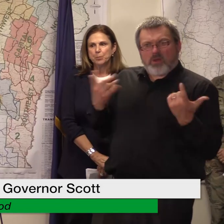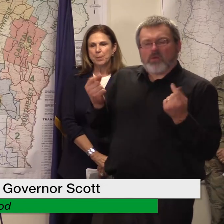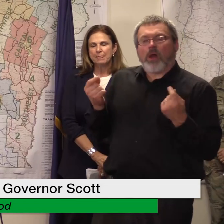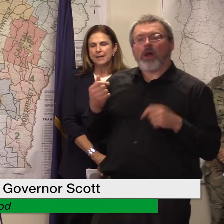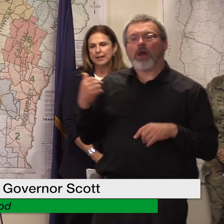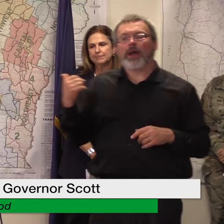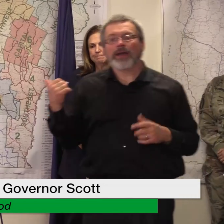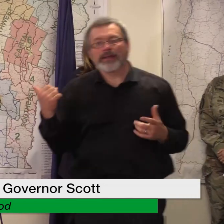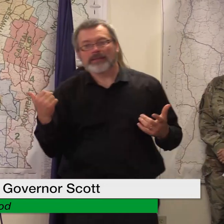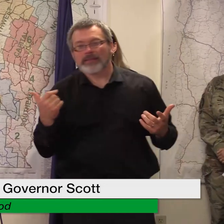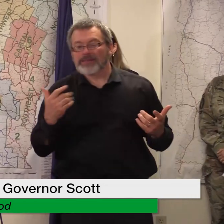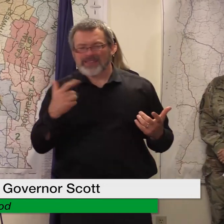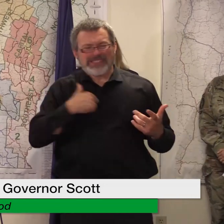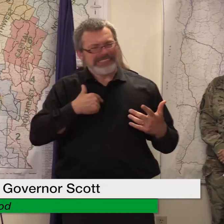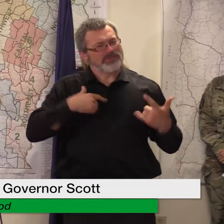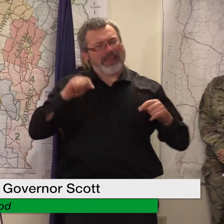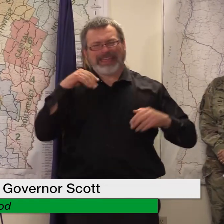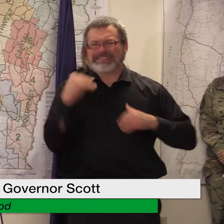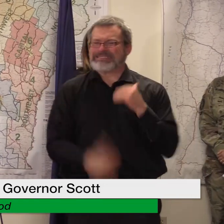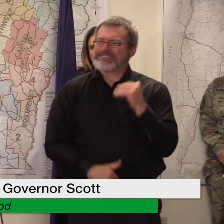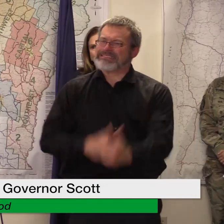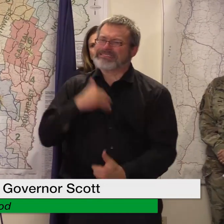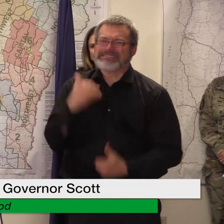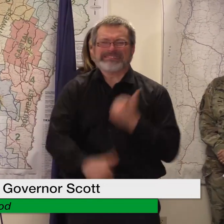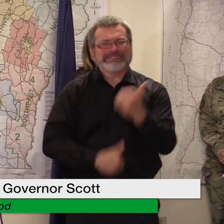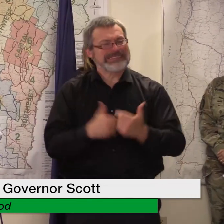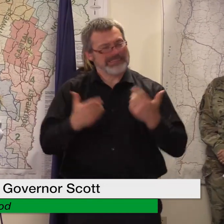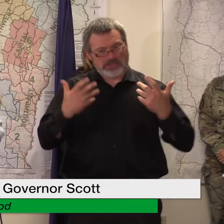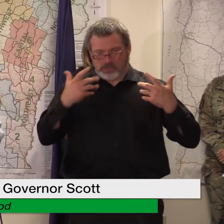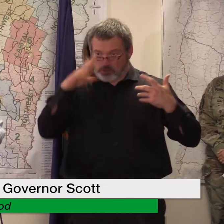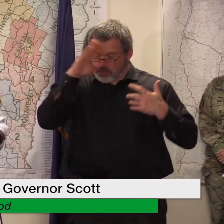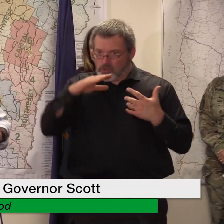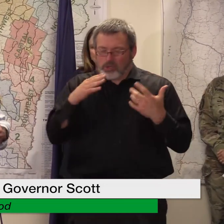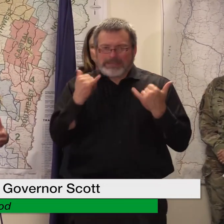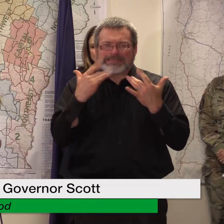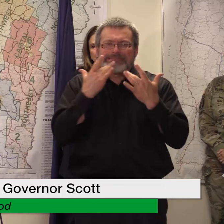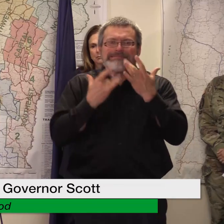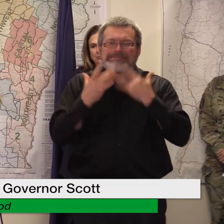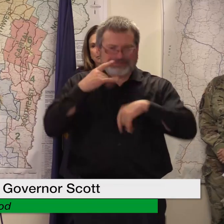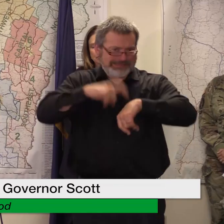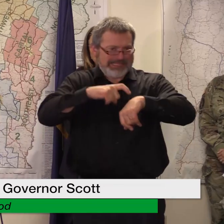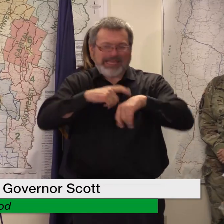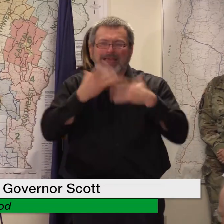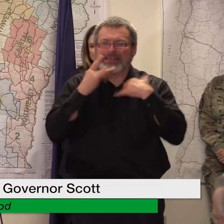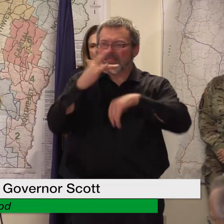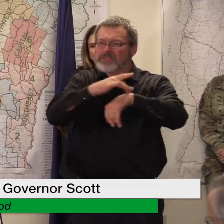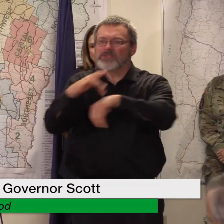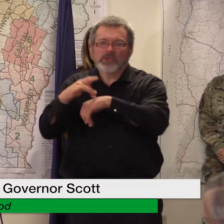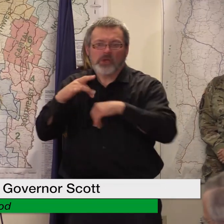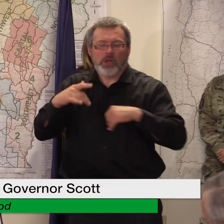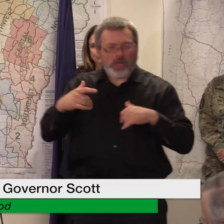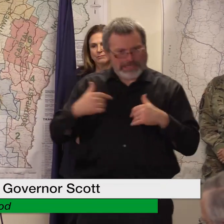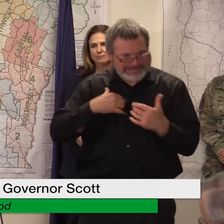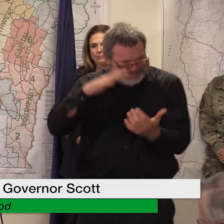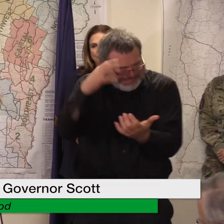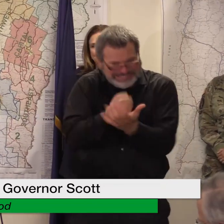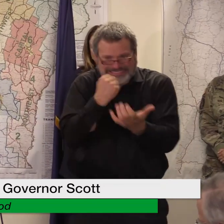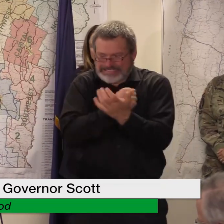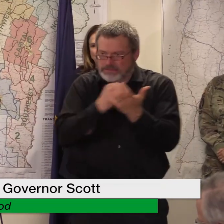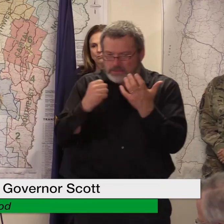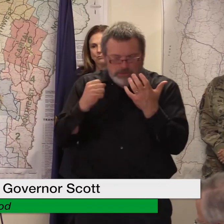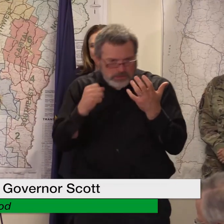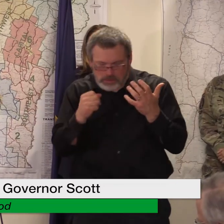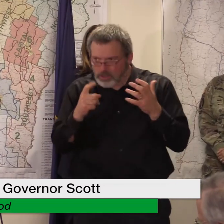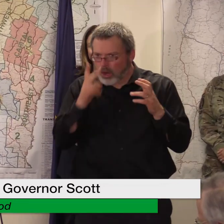coffers um push comes to shove we'll we'll i mean we're always looking under every rock